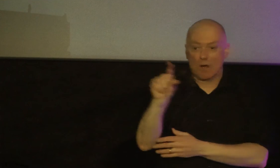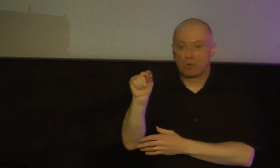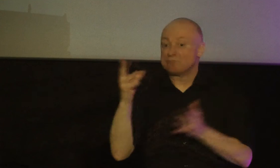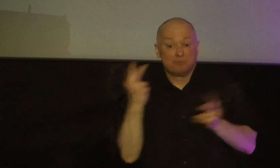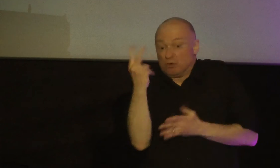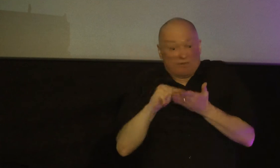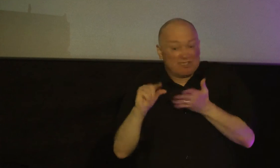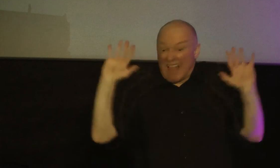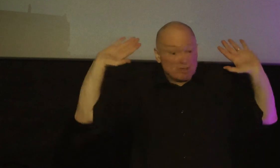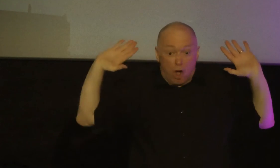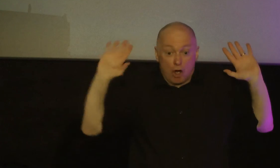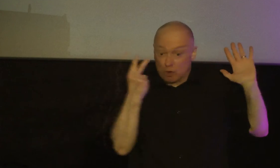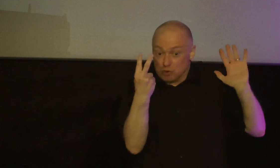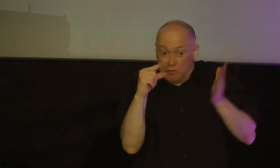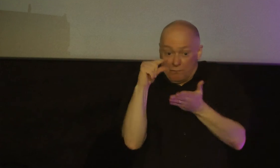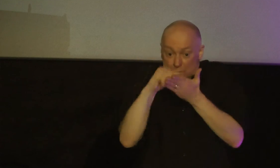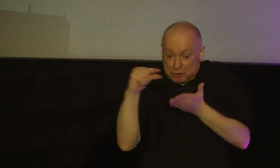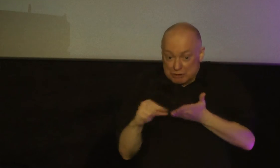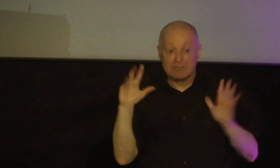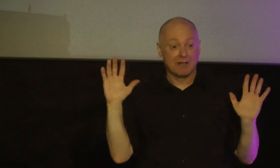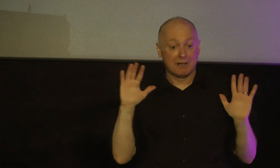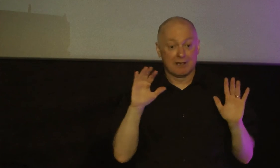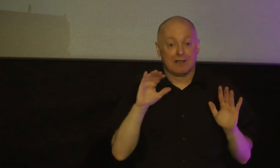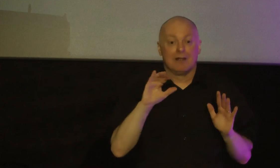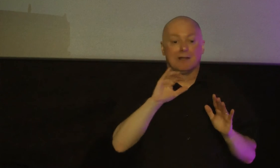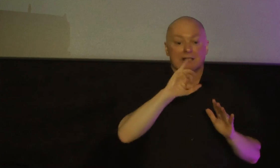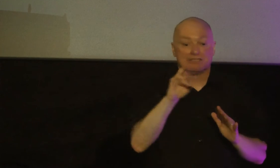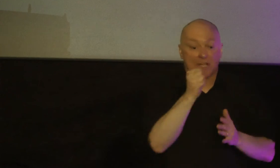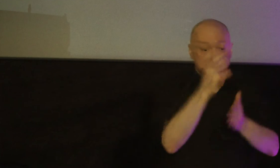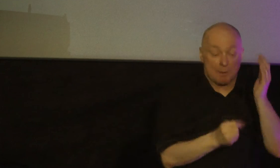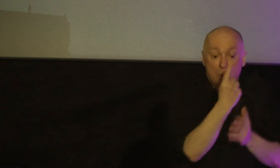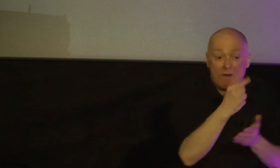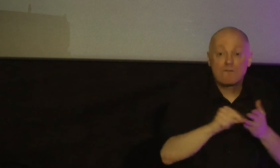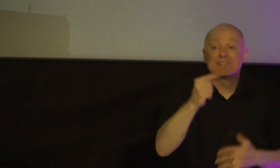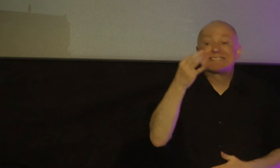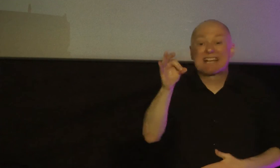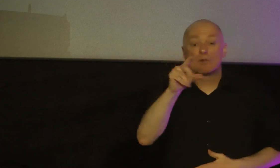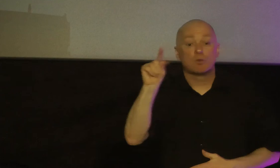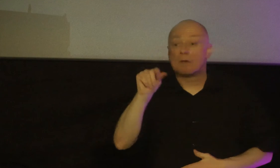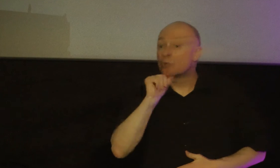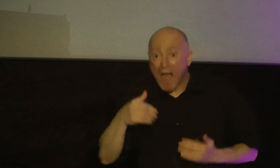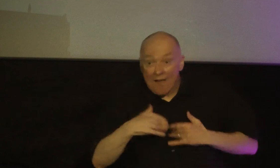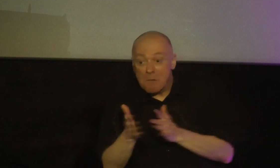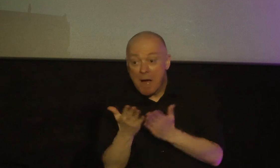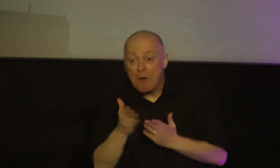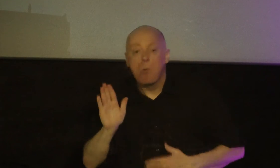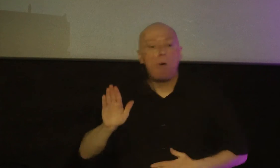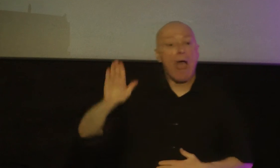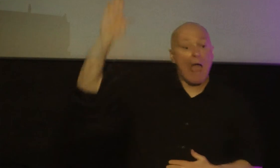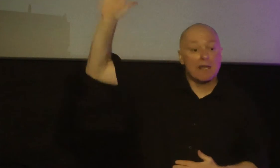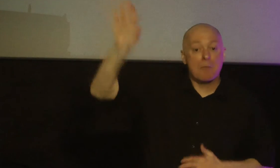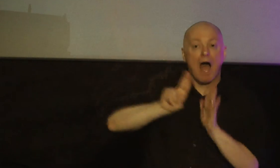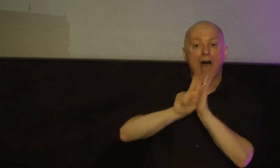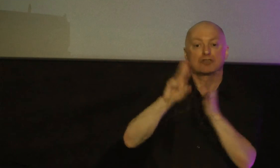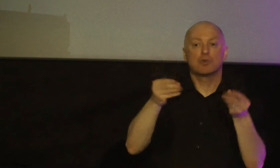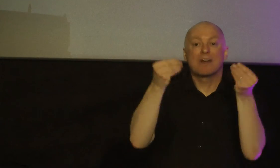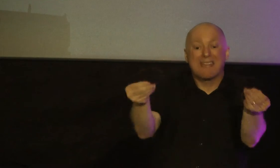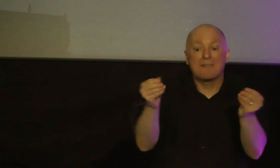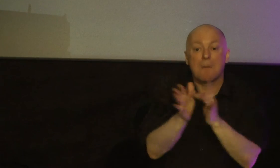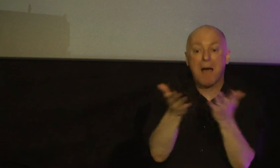today james chapter one verses 19 to 20 if you don't have a bible you can slip up your hand and one of the ushers would love to get a copy to you if you